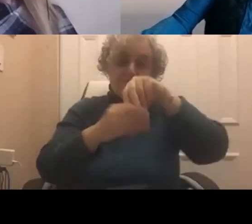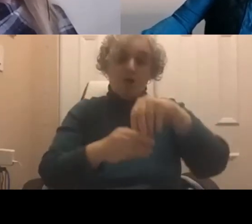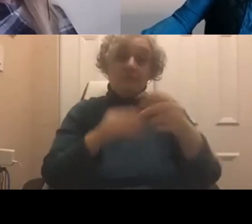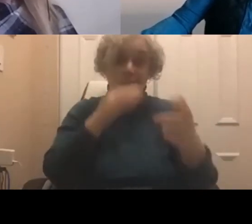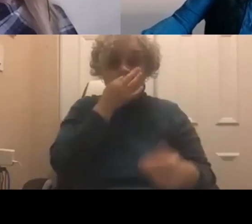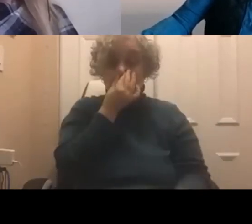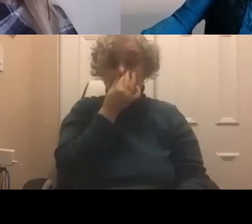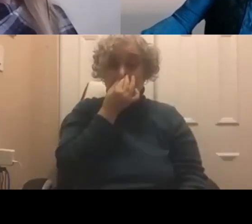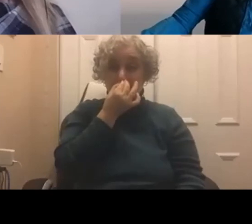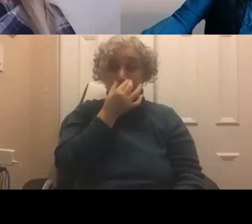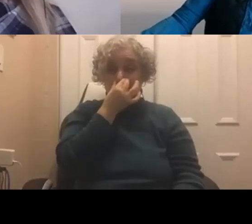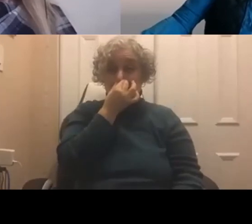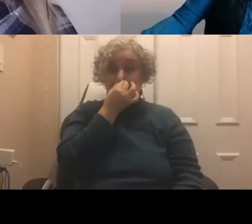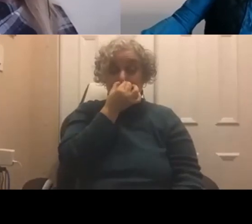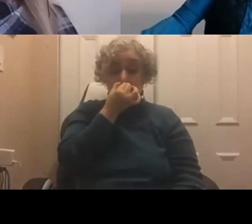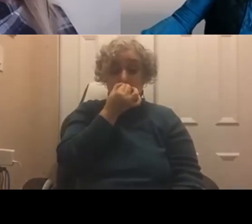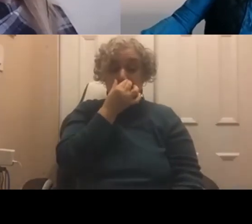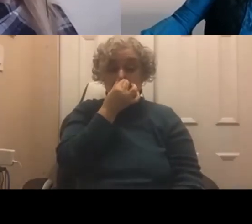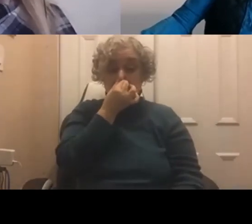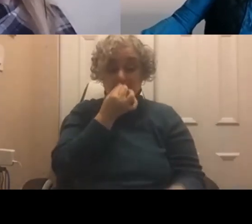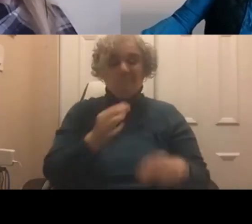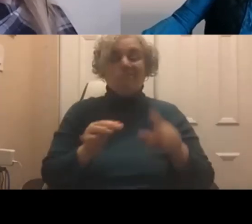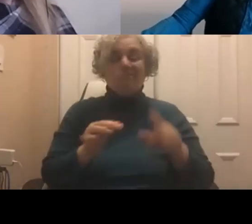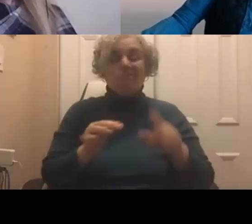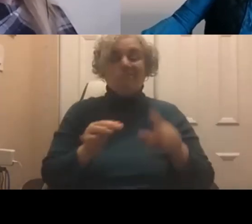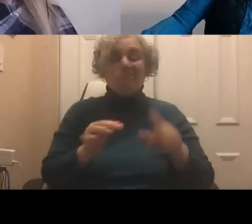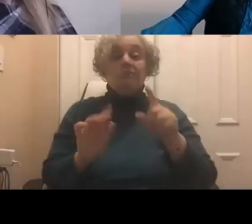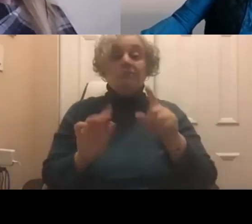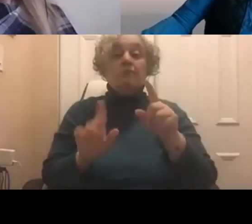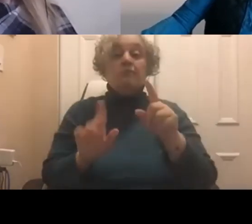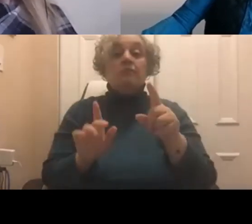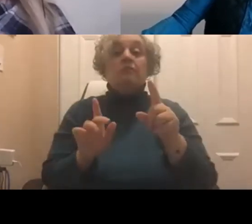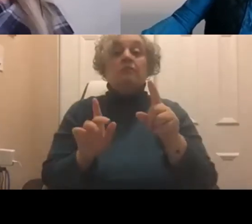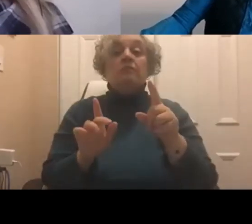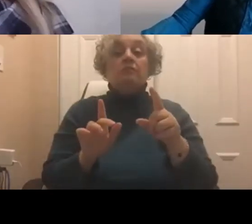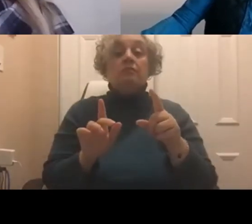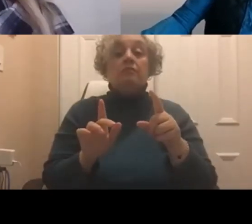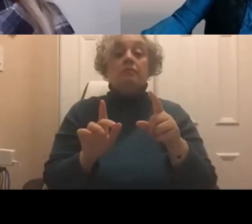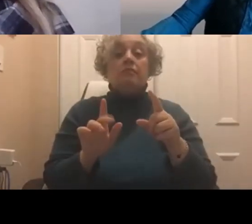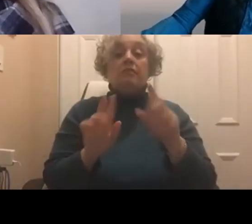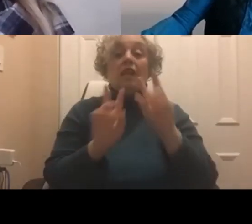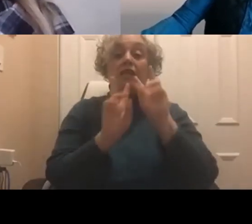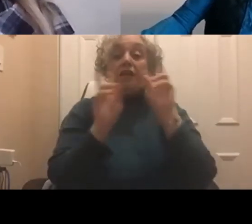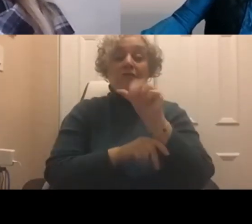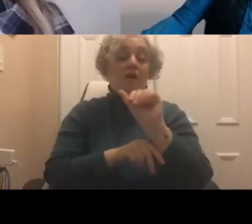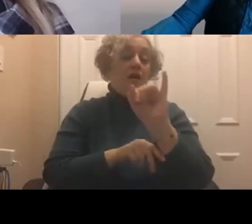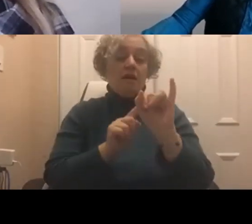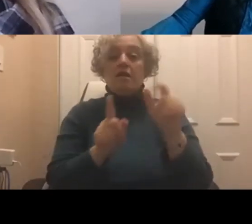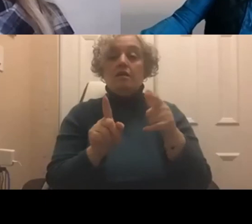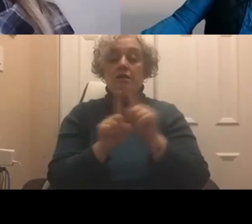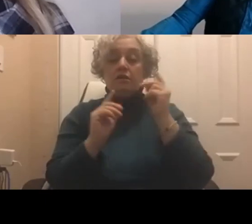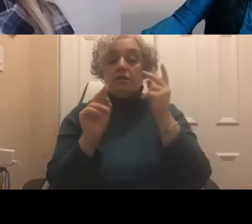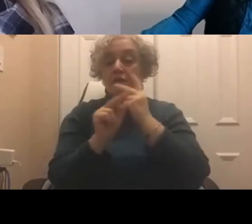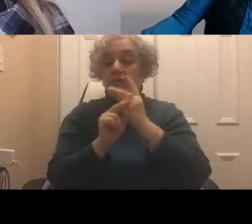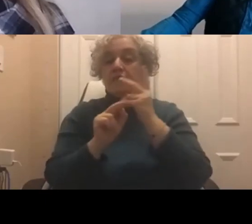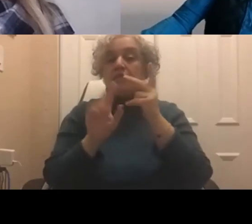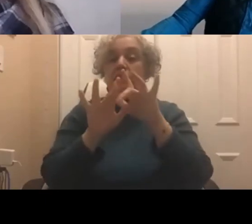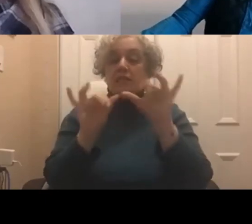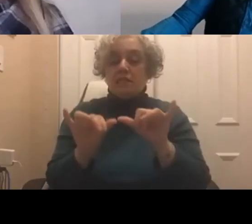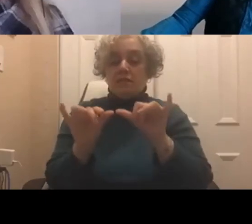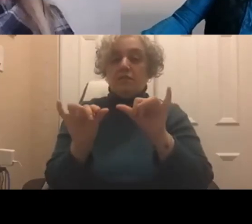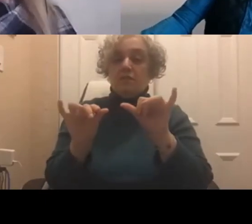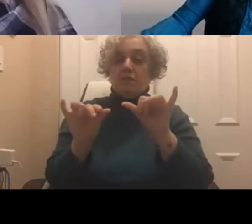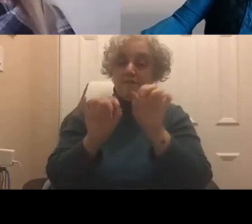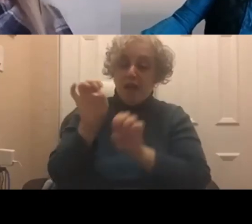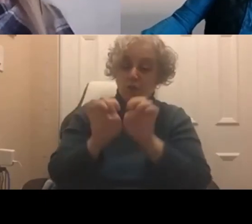I mean, part of the issue with artificial intelligence, and with our quantified measurement systems, is that